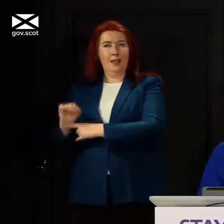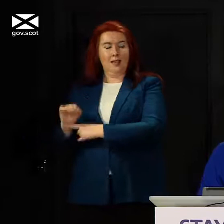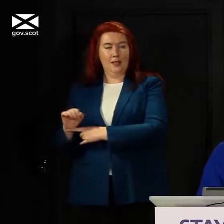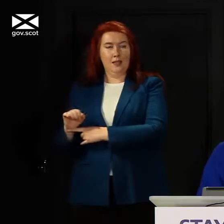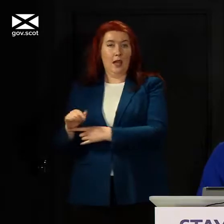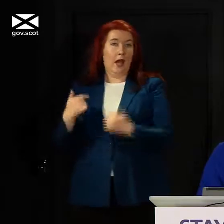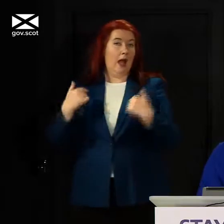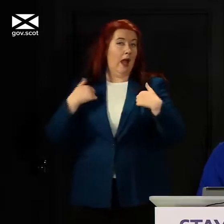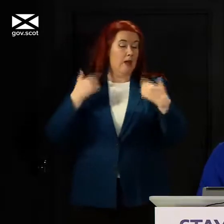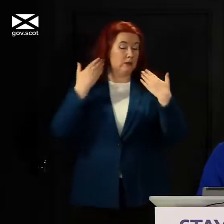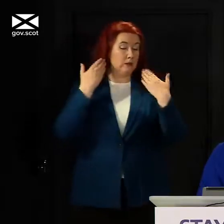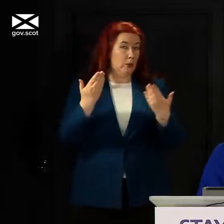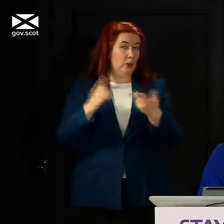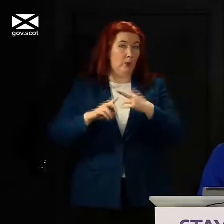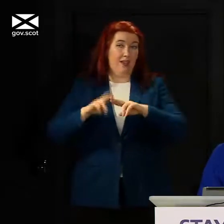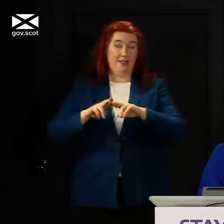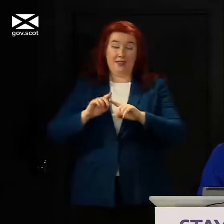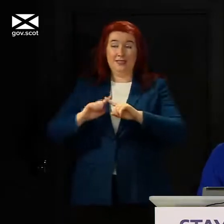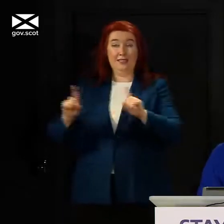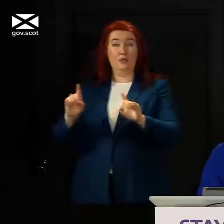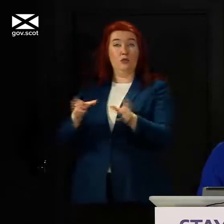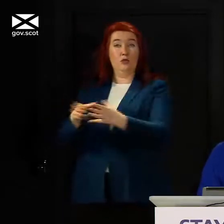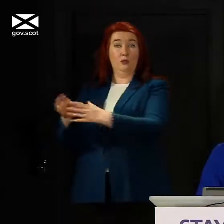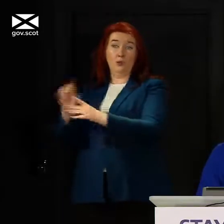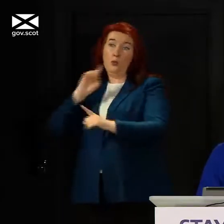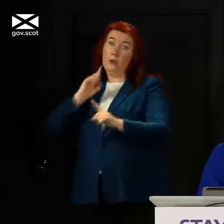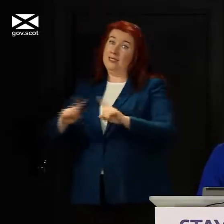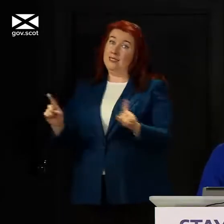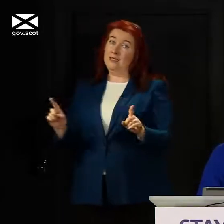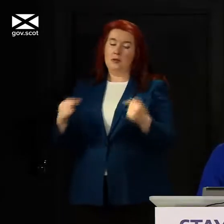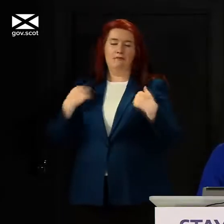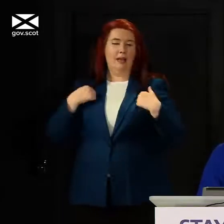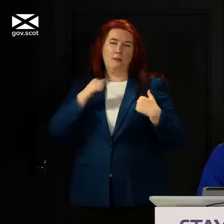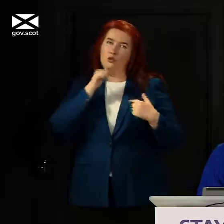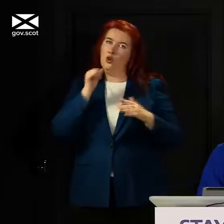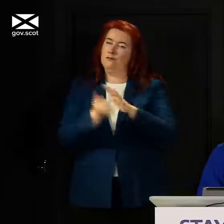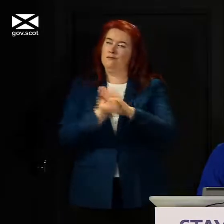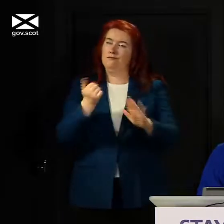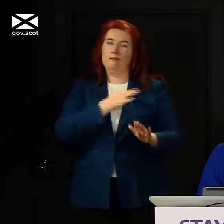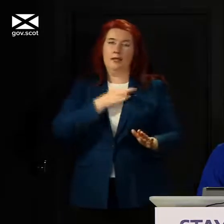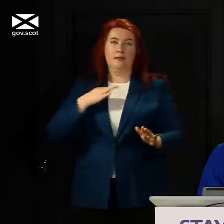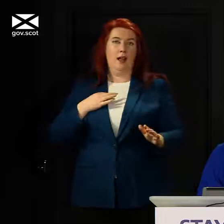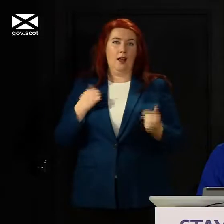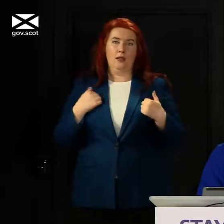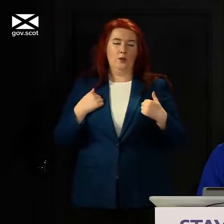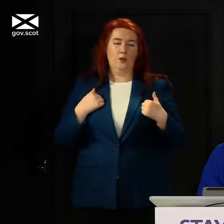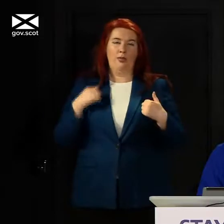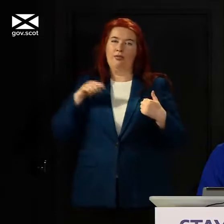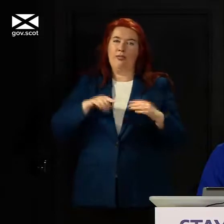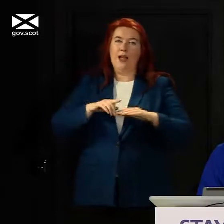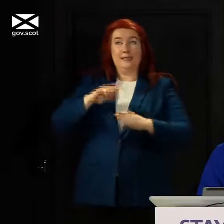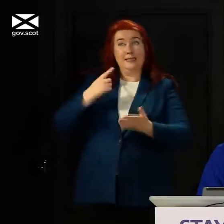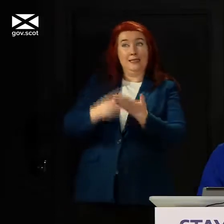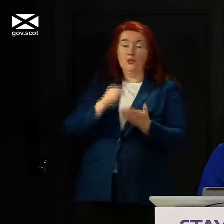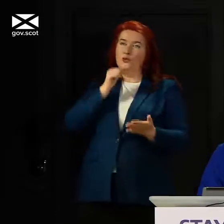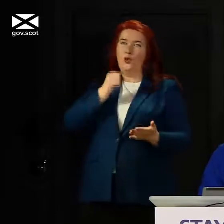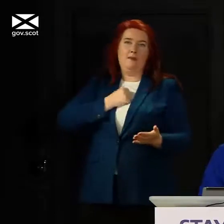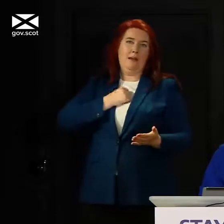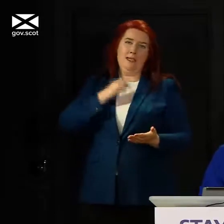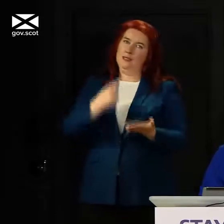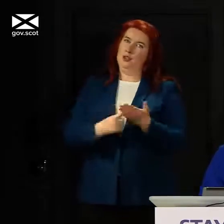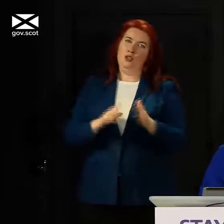will be different for different clinical groups I'm not a clinician and I shouldn't be making that decision